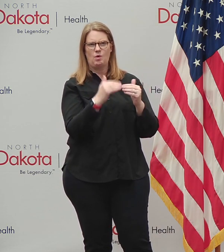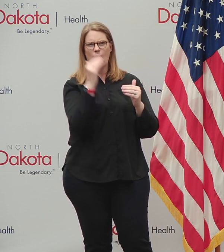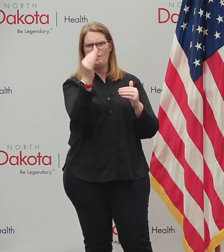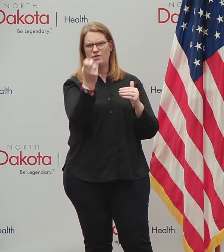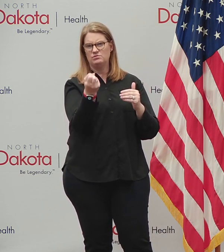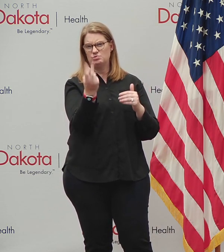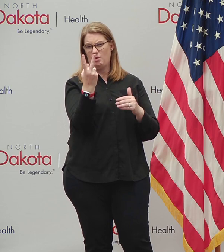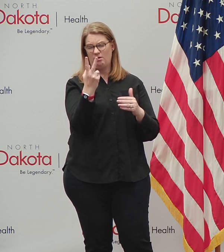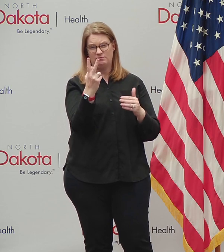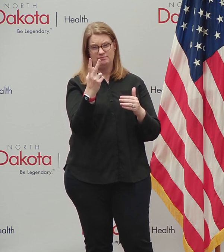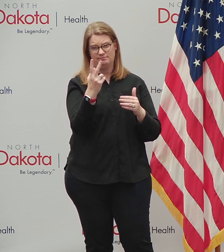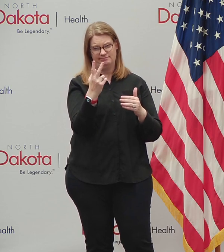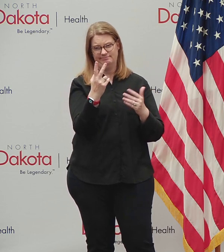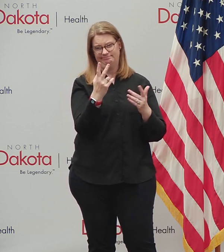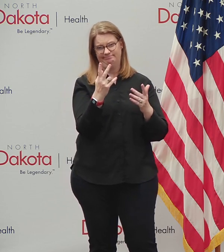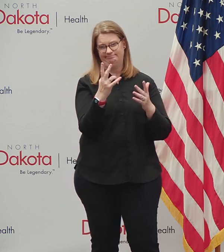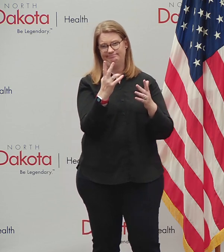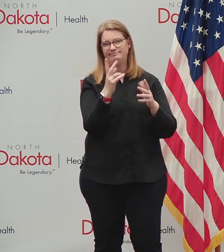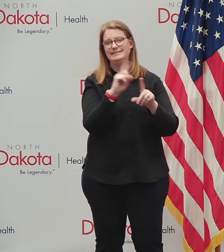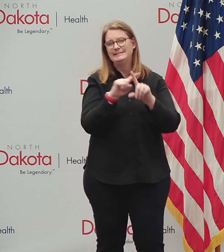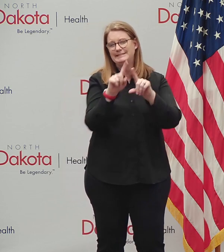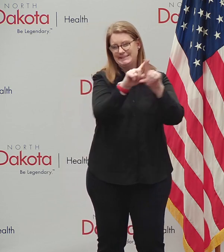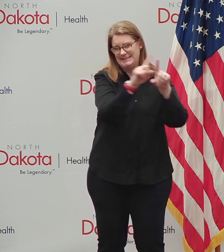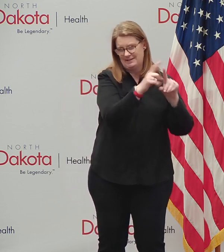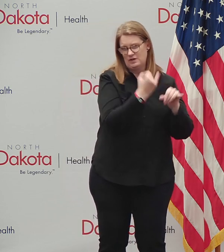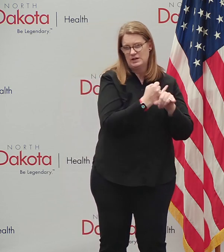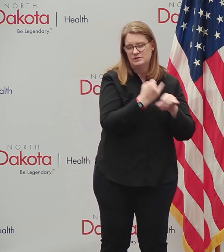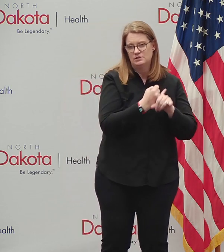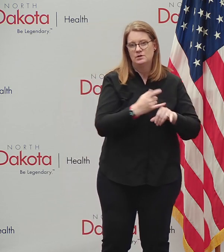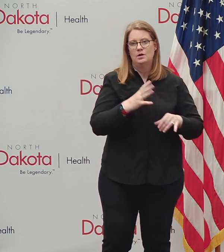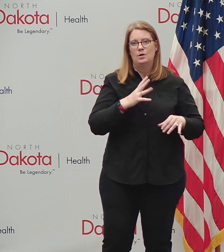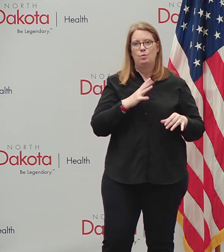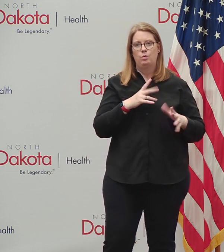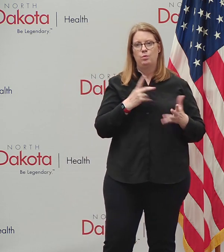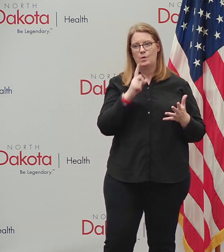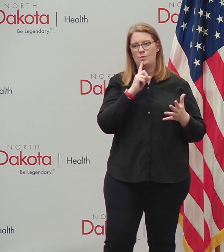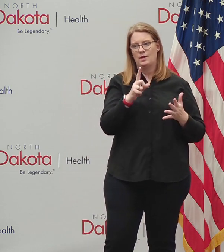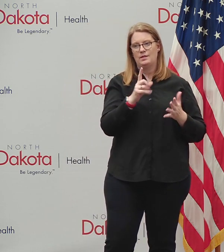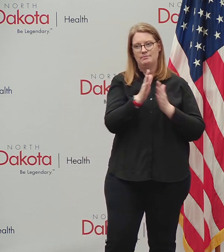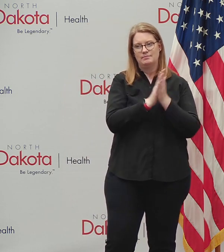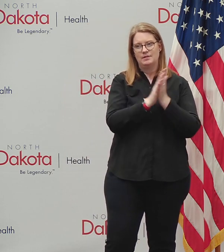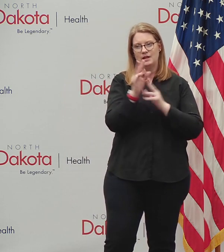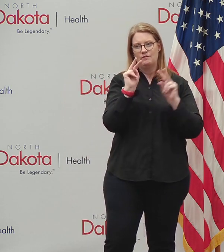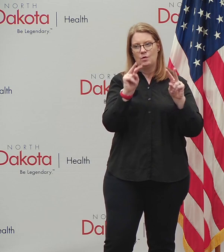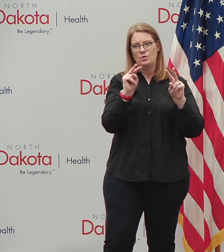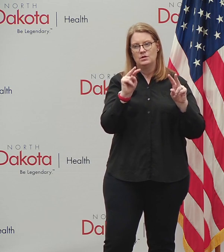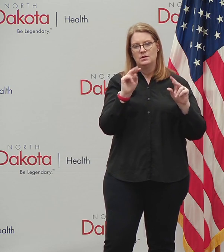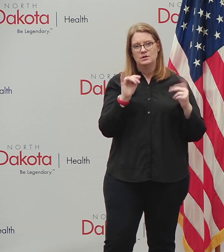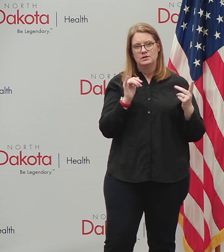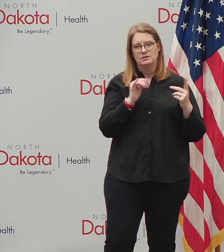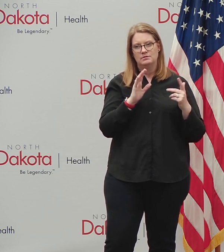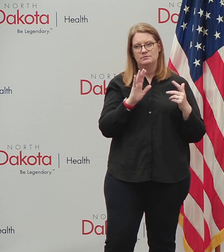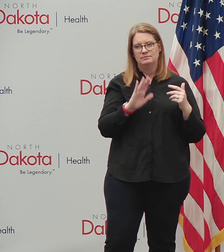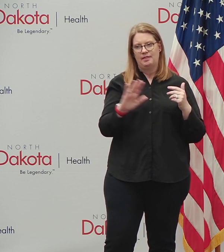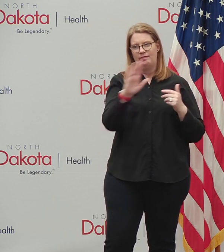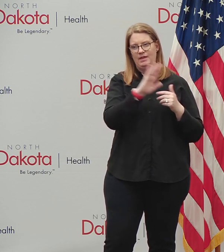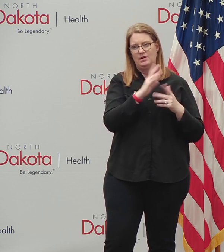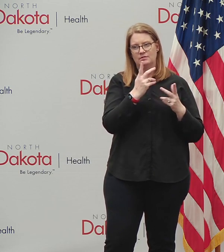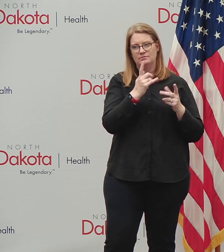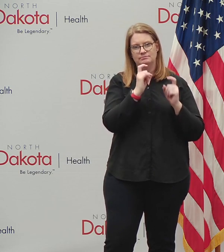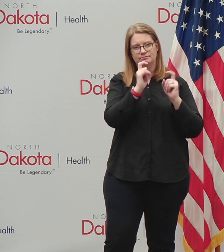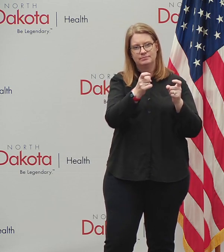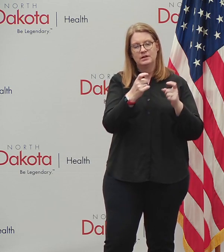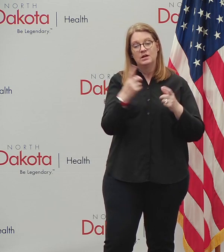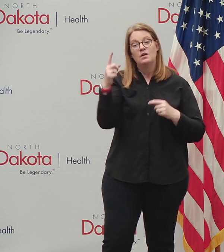a dozen institutions. And we look forward to the impact these grants will have on our students' continuing education. And those